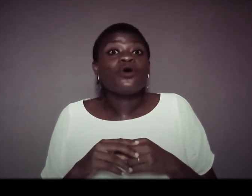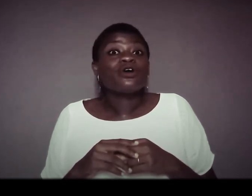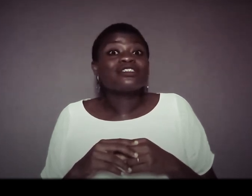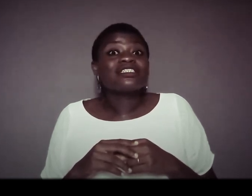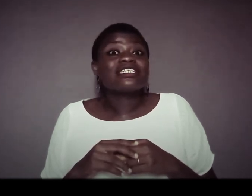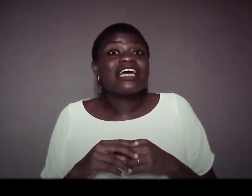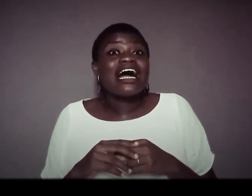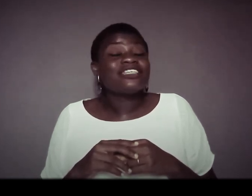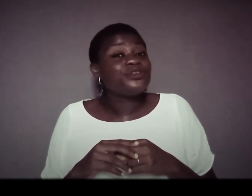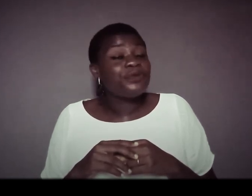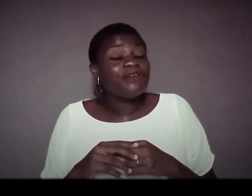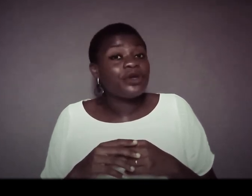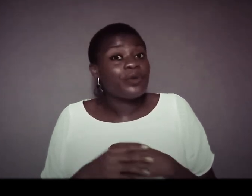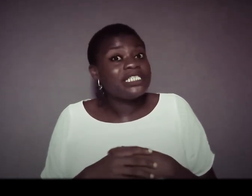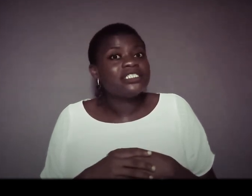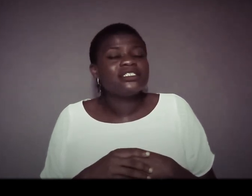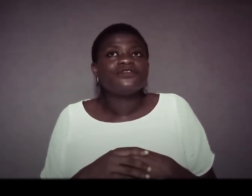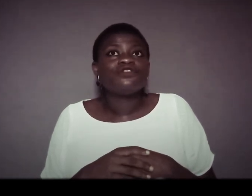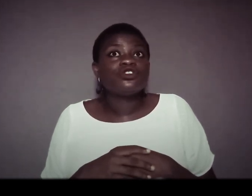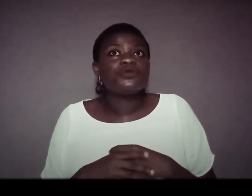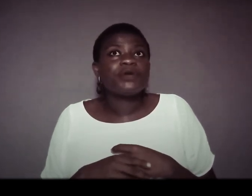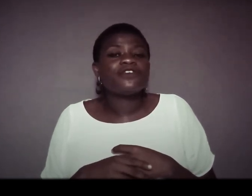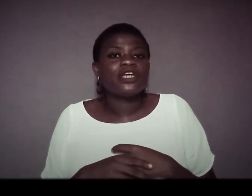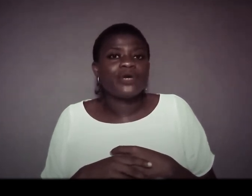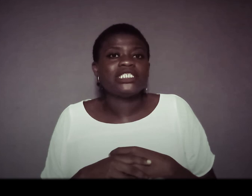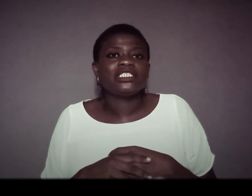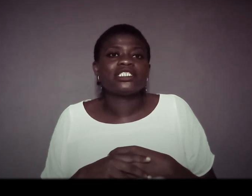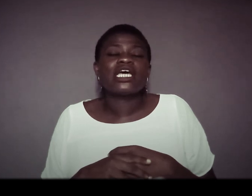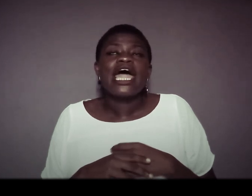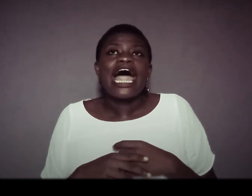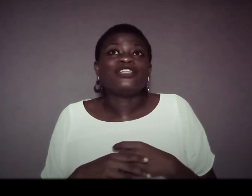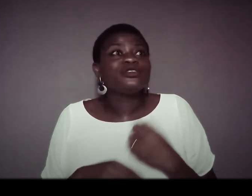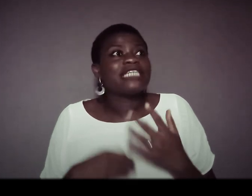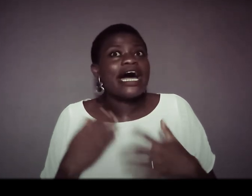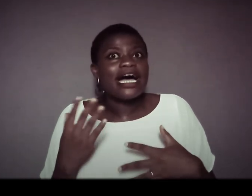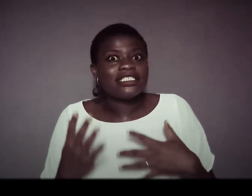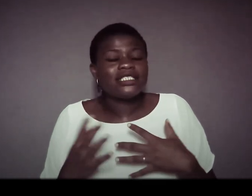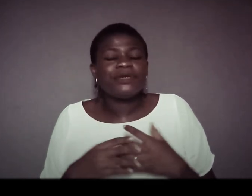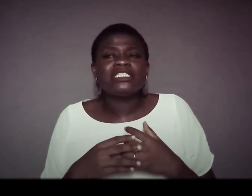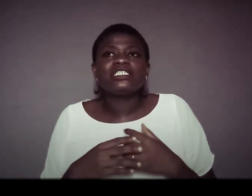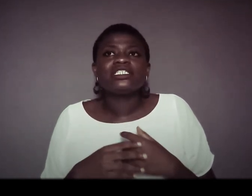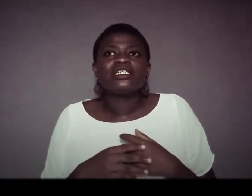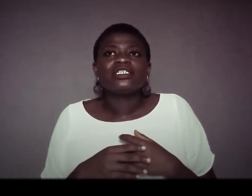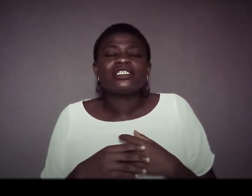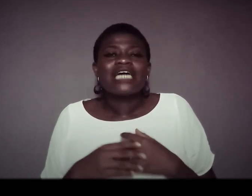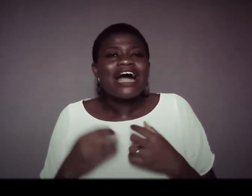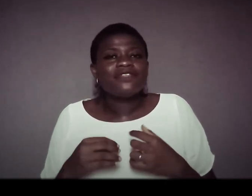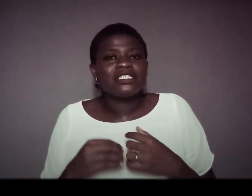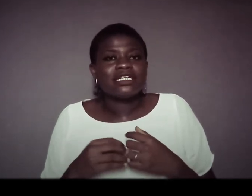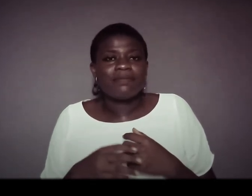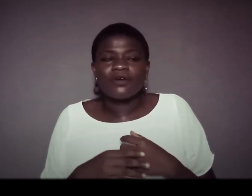so as you prepare for your wedding for those preparing for their weddings and those that are anticipating have this at the back